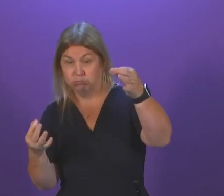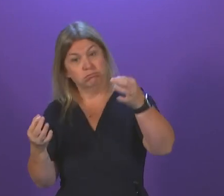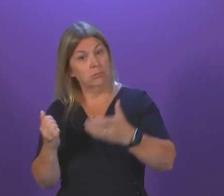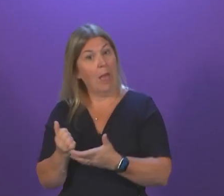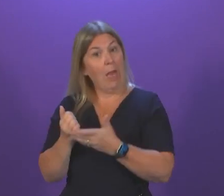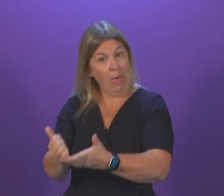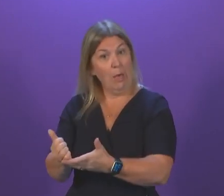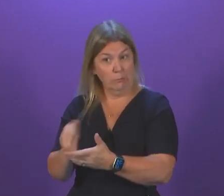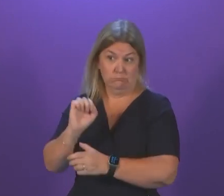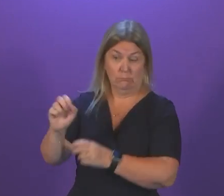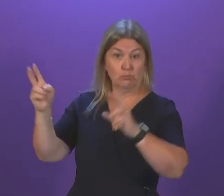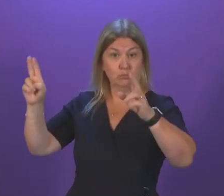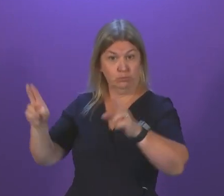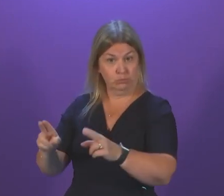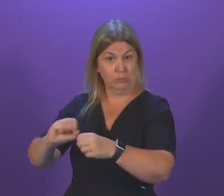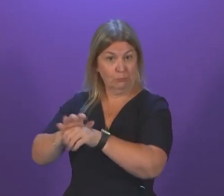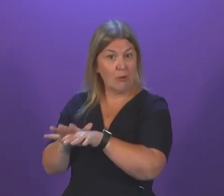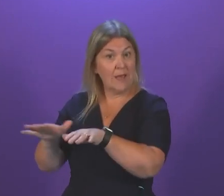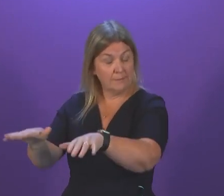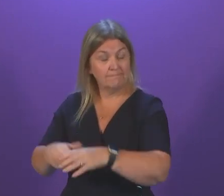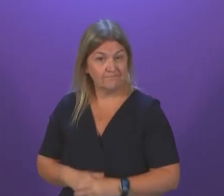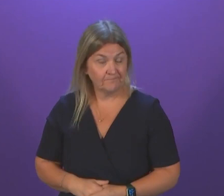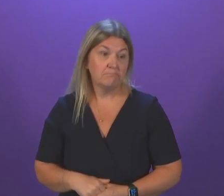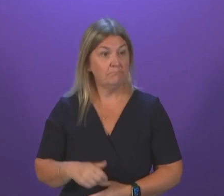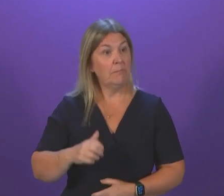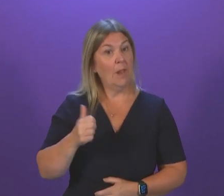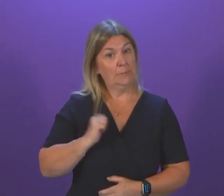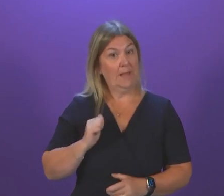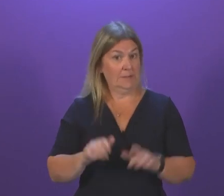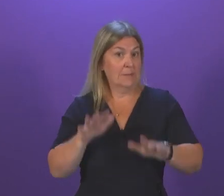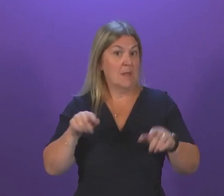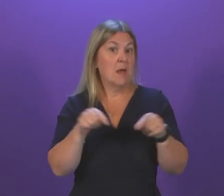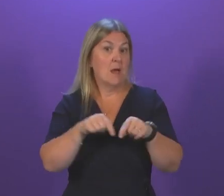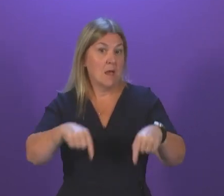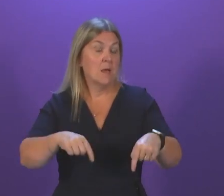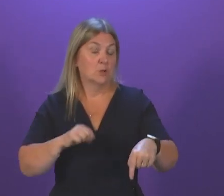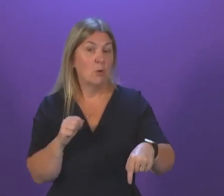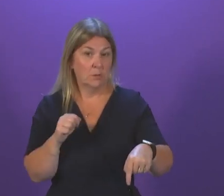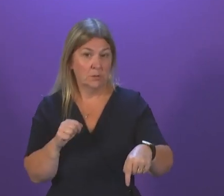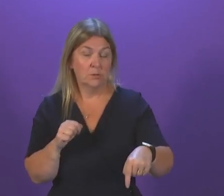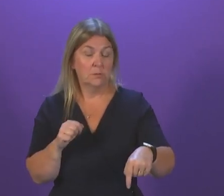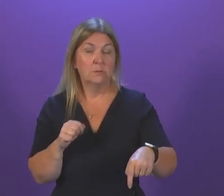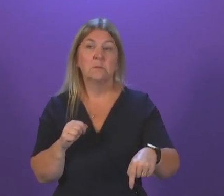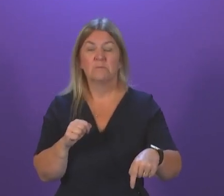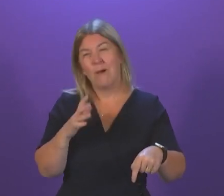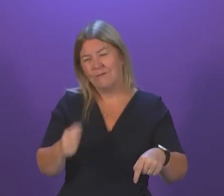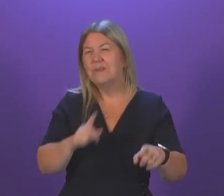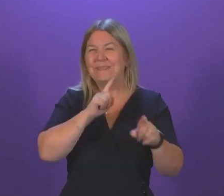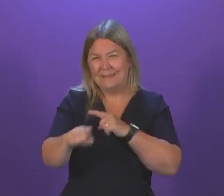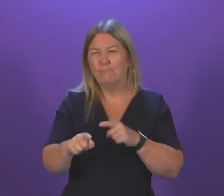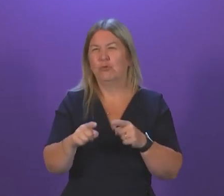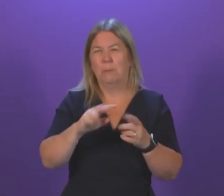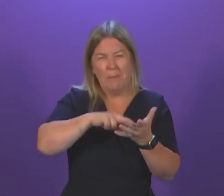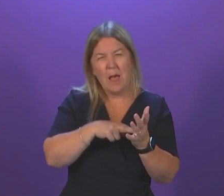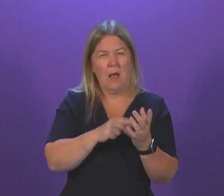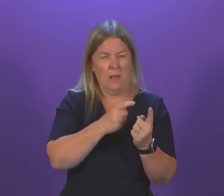they will play a part here. No single measure is going to control the virus on its own but we need to have a range of